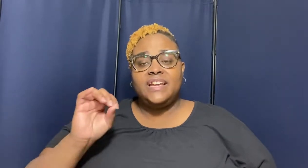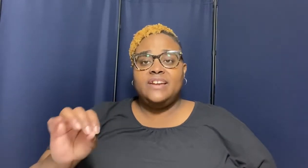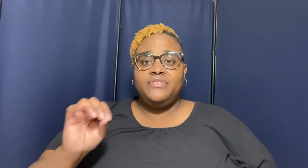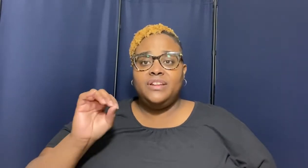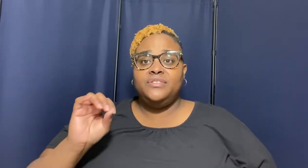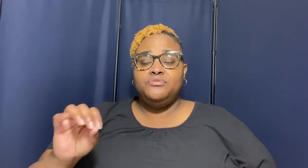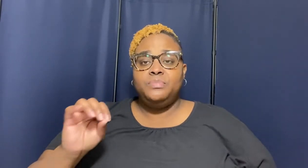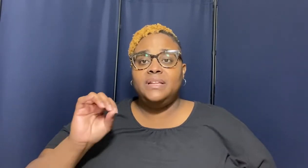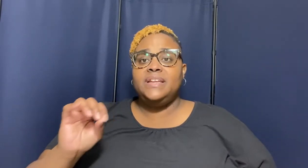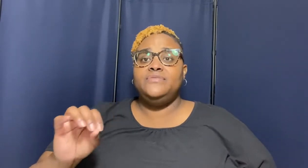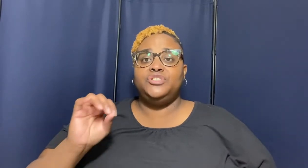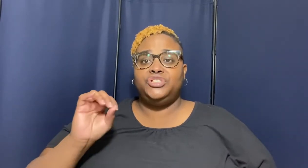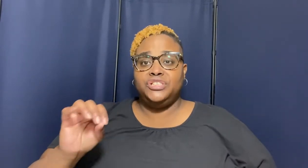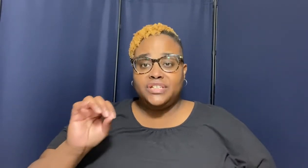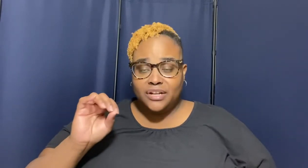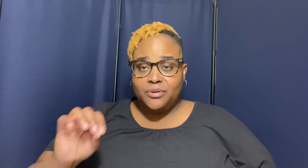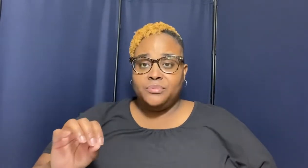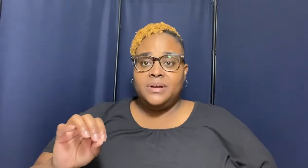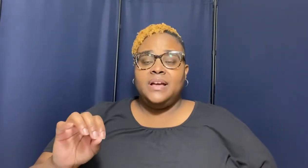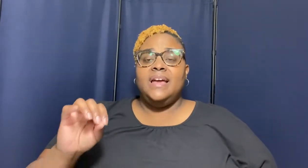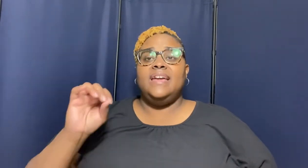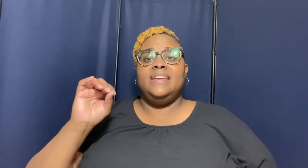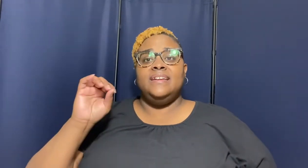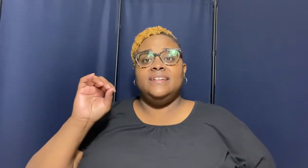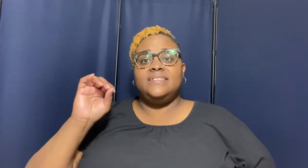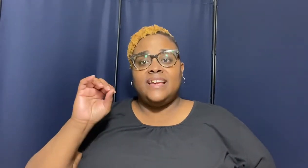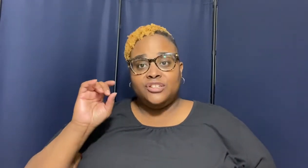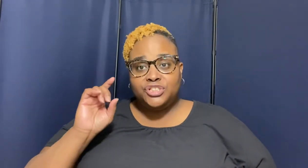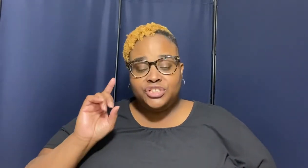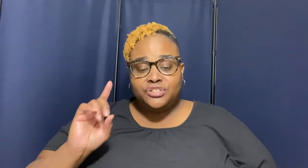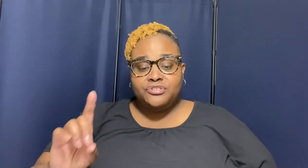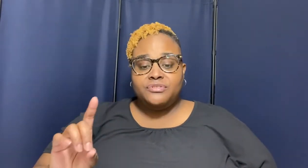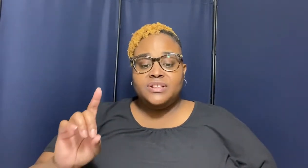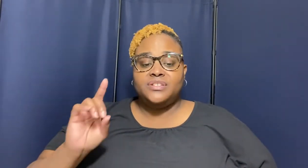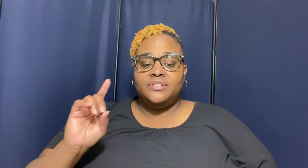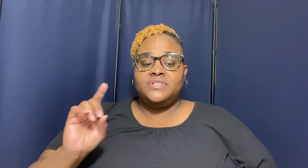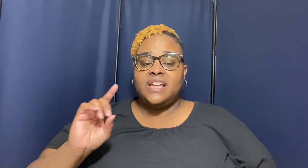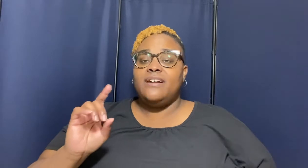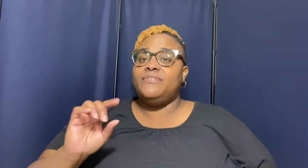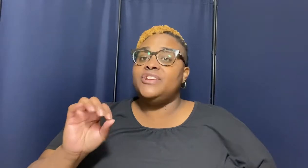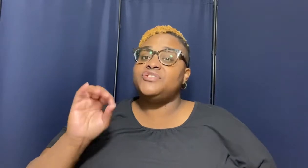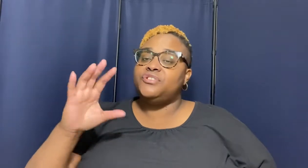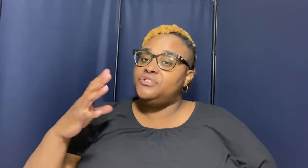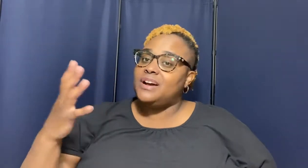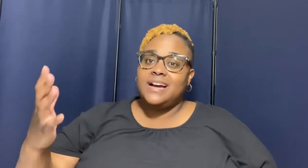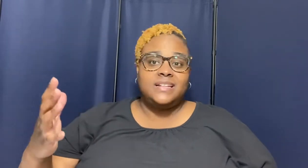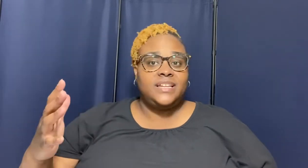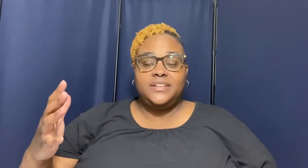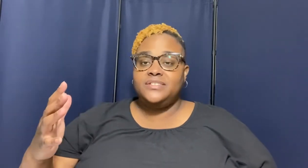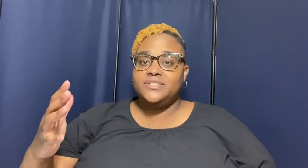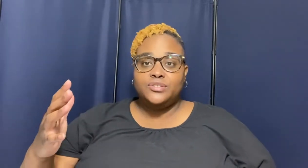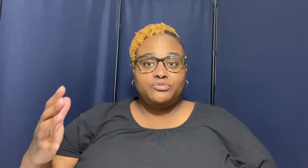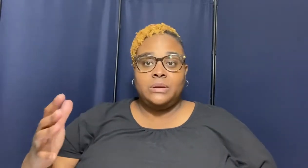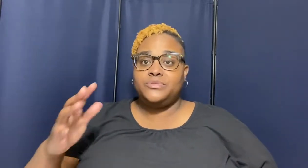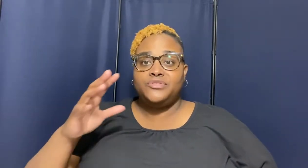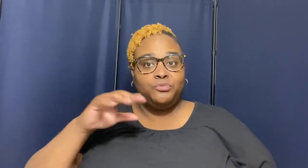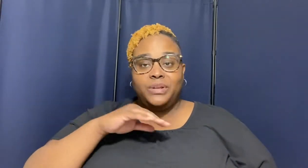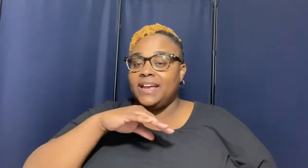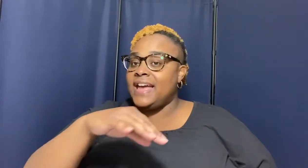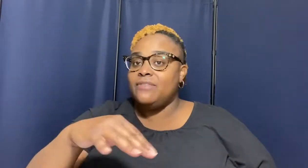every new believer should know is an assurance of salvation so you know i gotta take you to the scripture so we can have